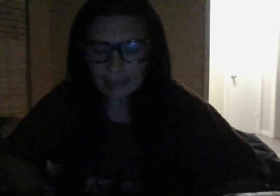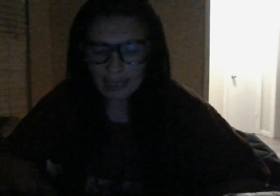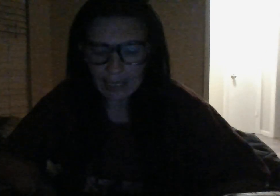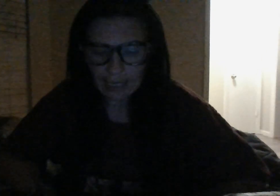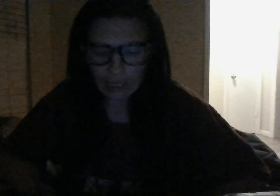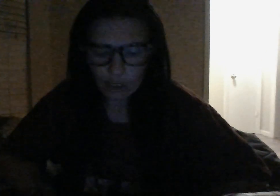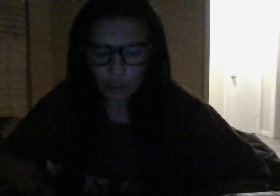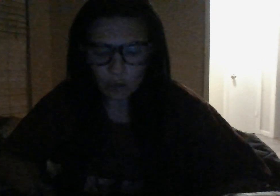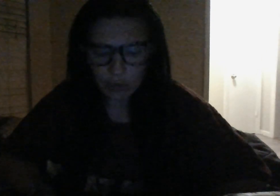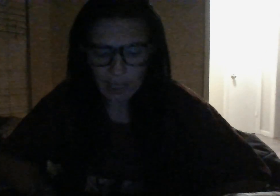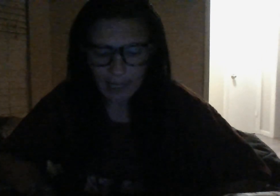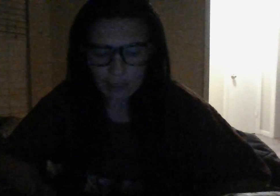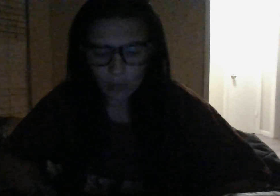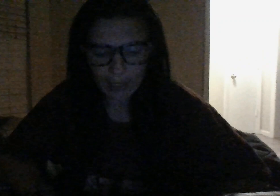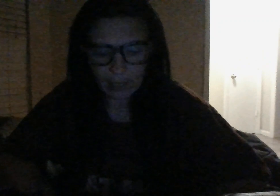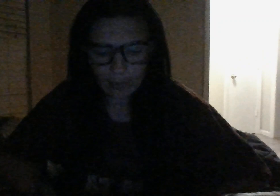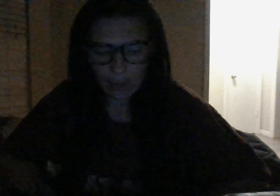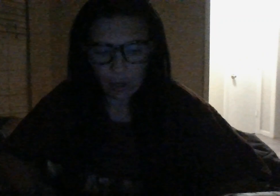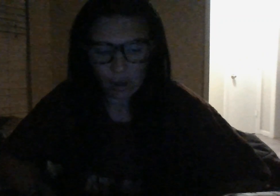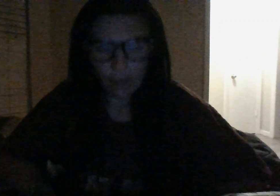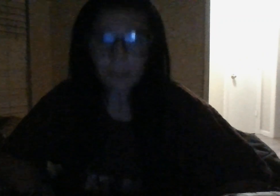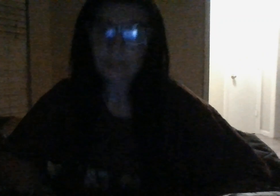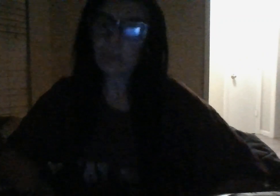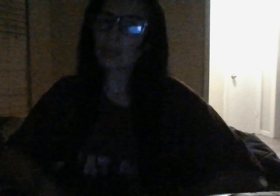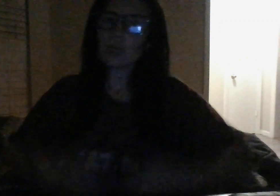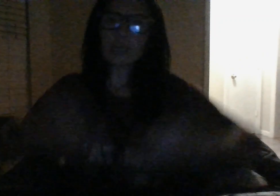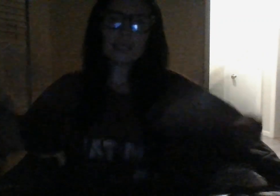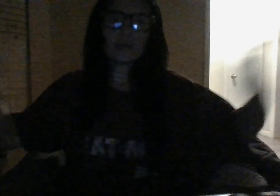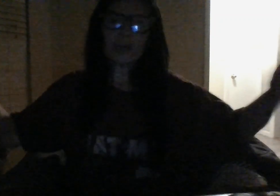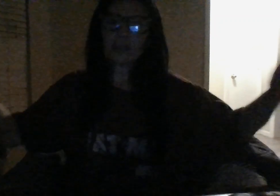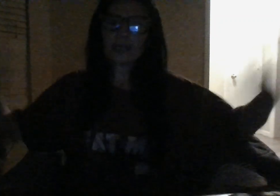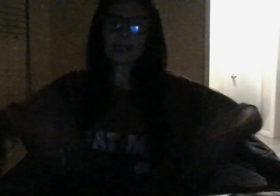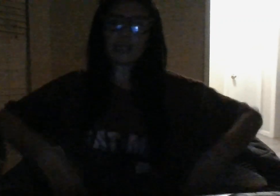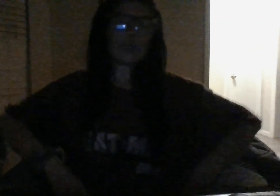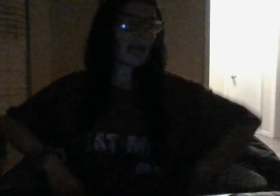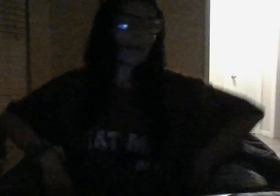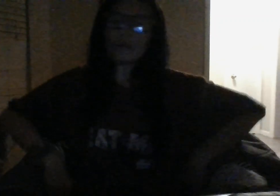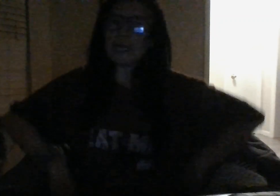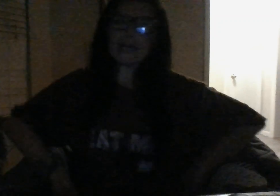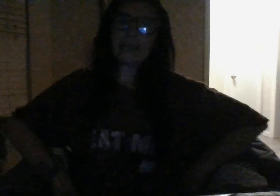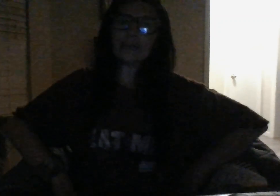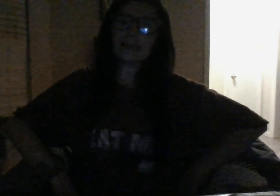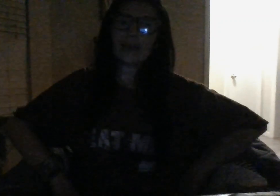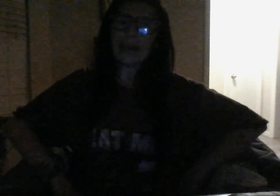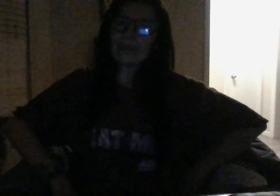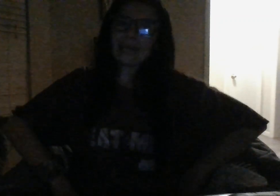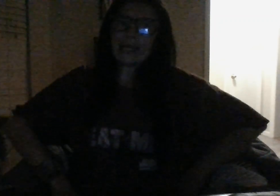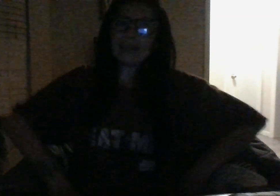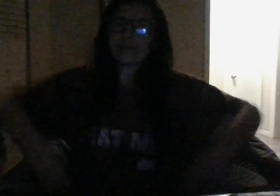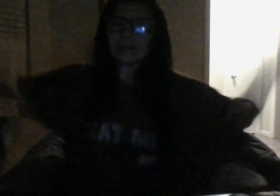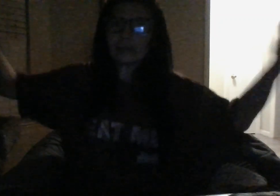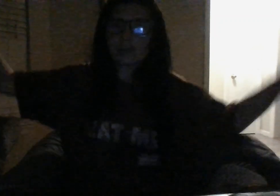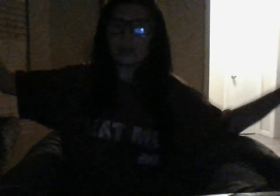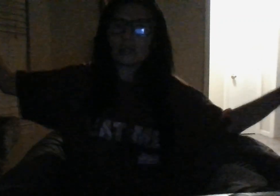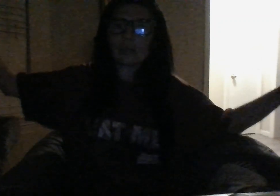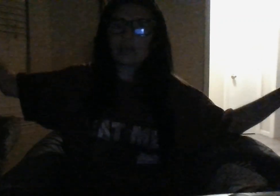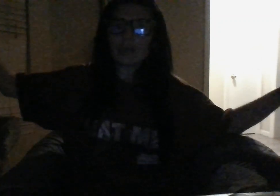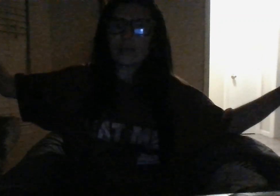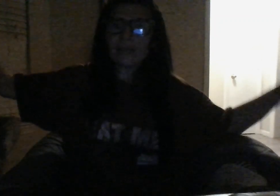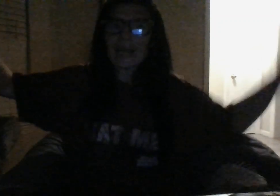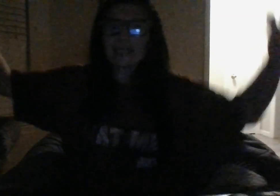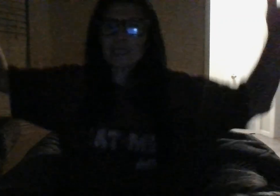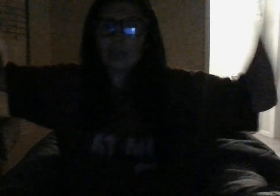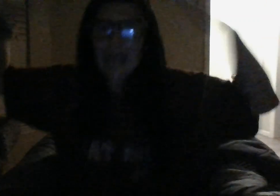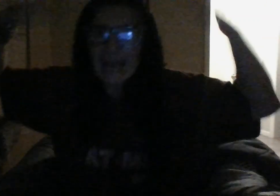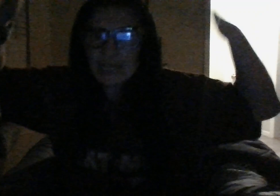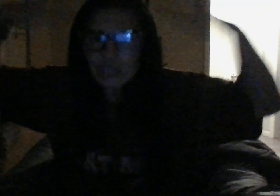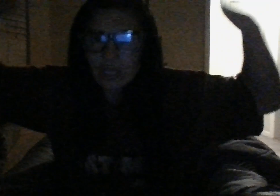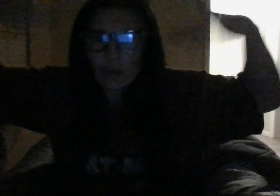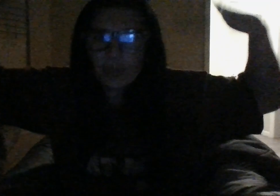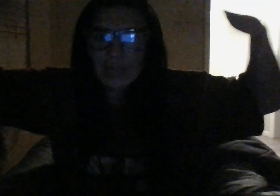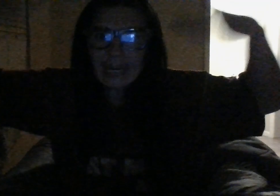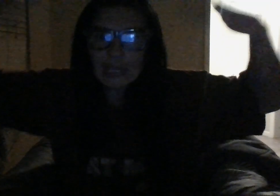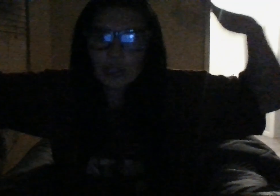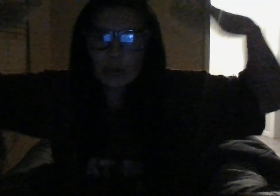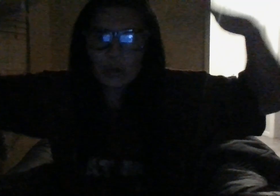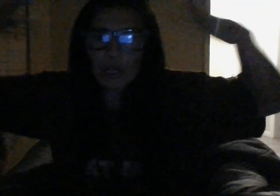is getting a huge ass wake-up call someone else gonna i mean it i mean it that's the logical thing to